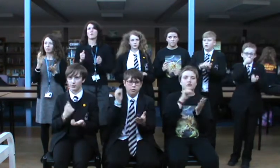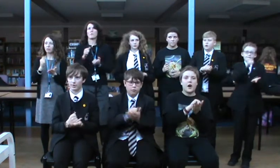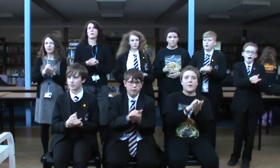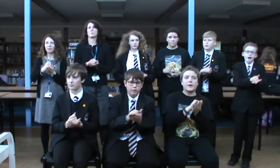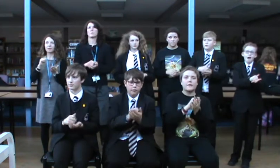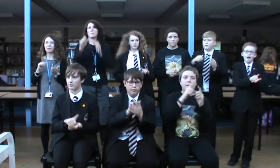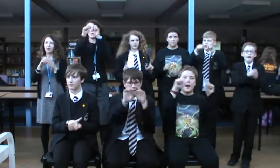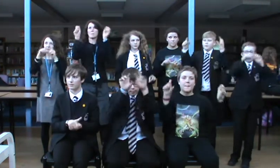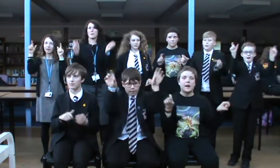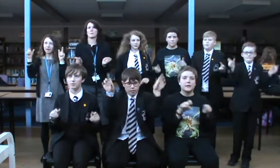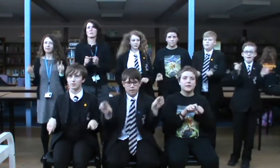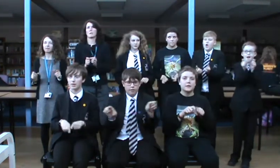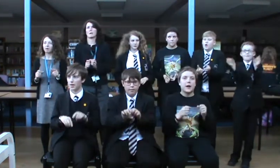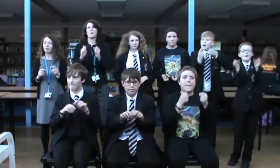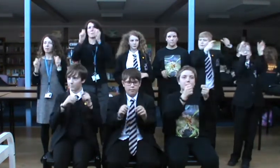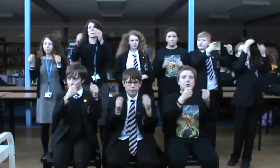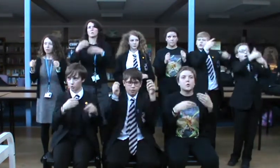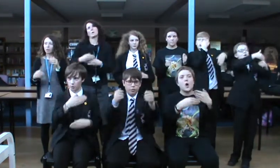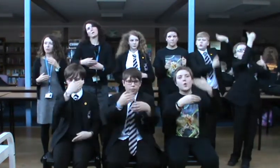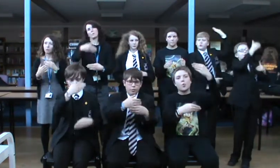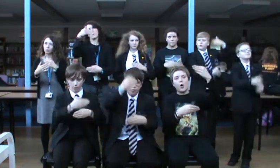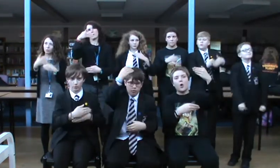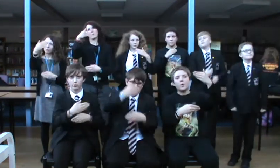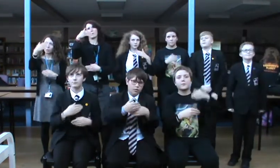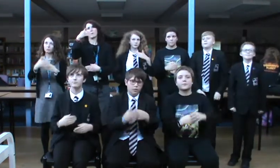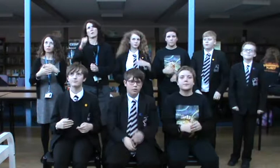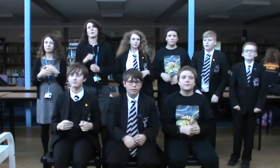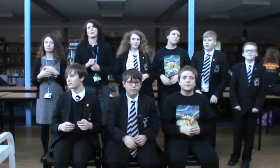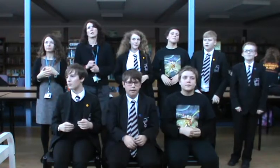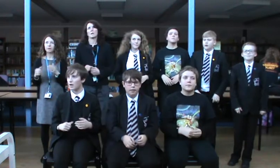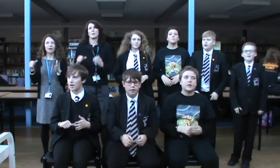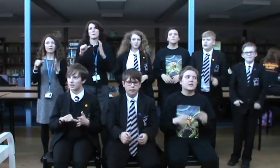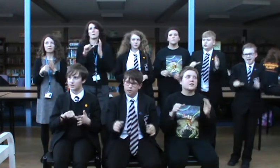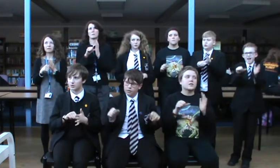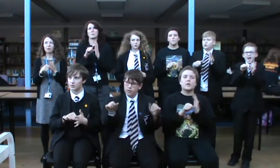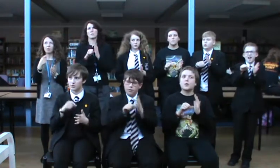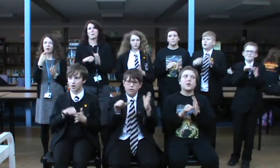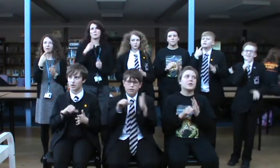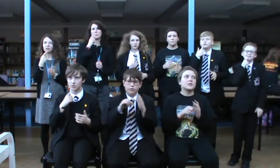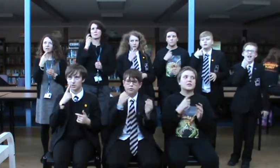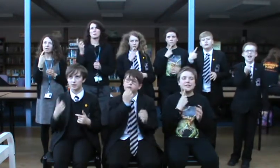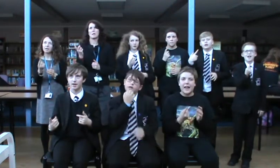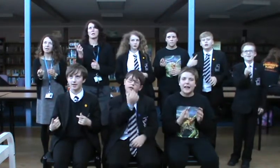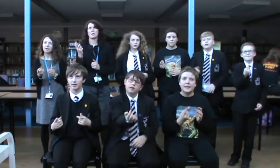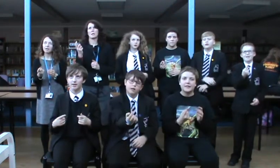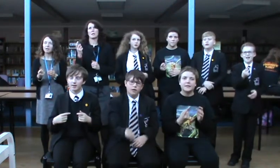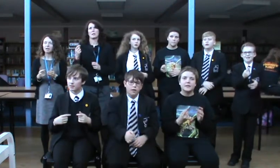right, it's raining I'll put you on a wall And it's so hard to say it